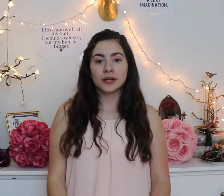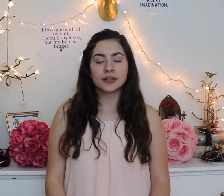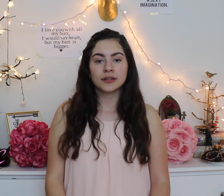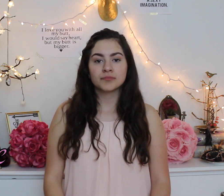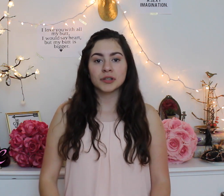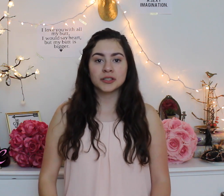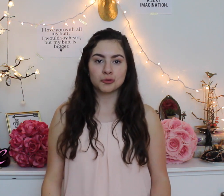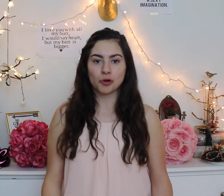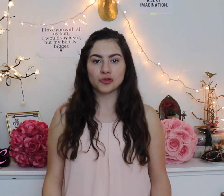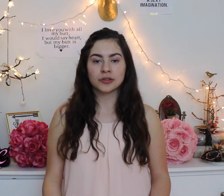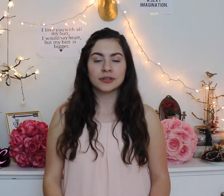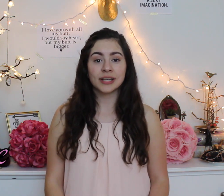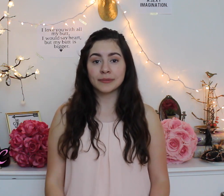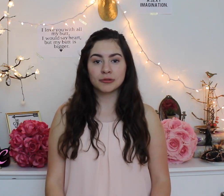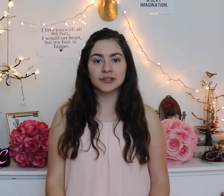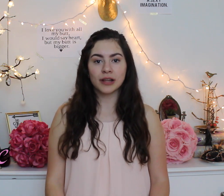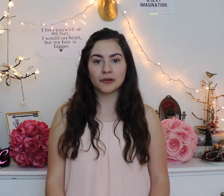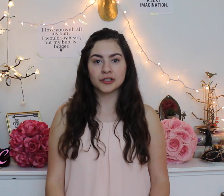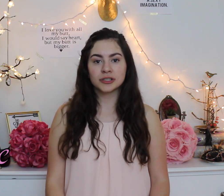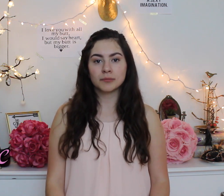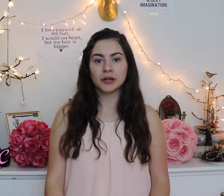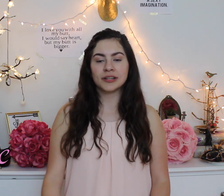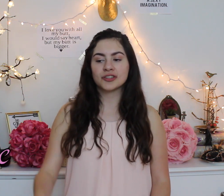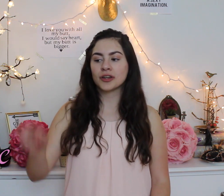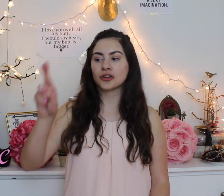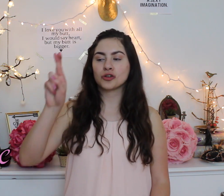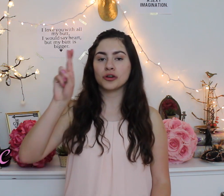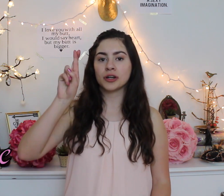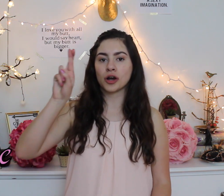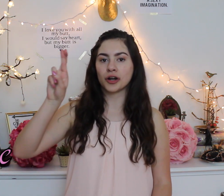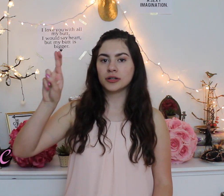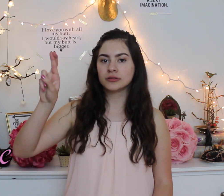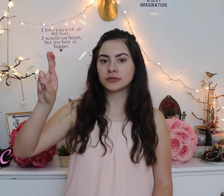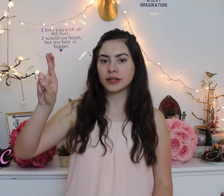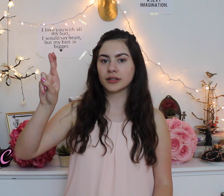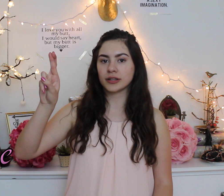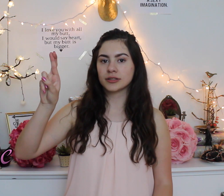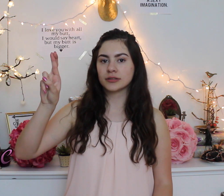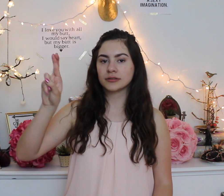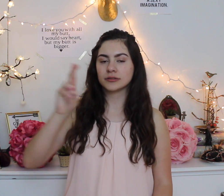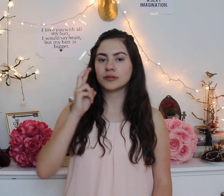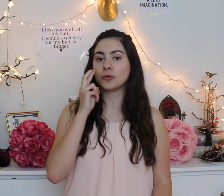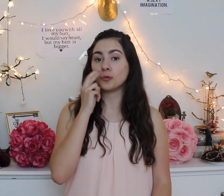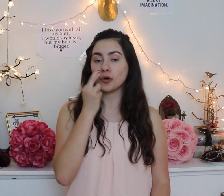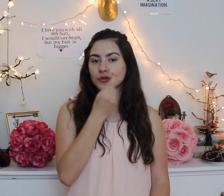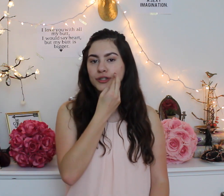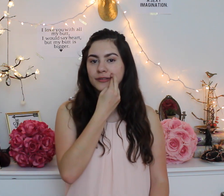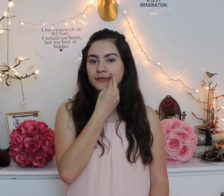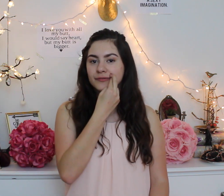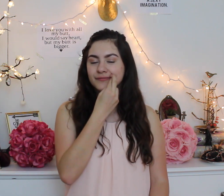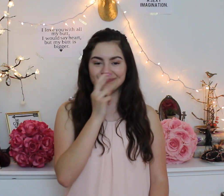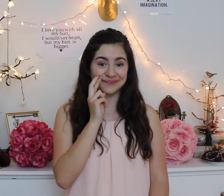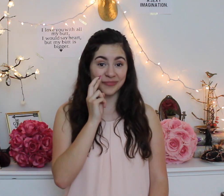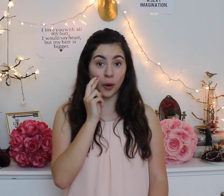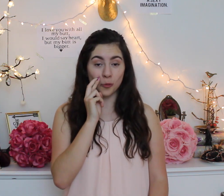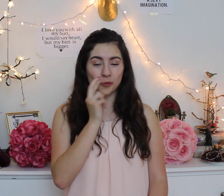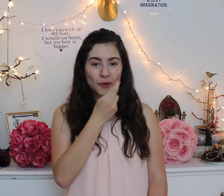it's rose same thing with flowers but instead you're go an r like this rose rose